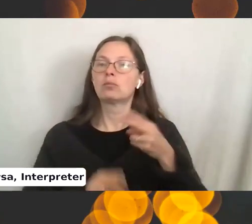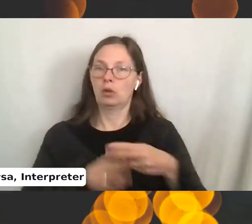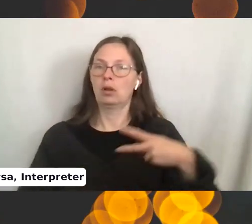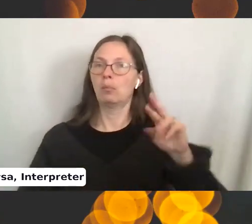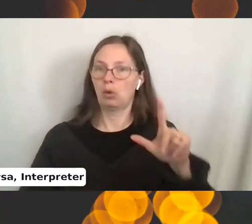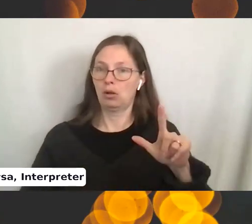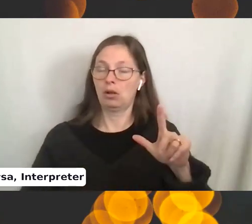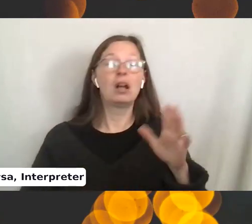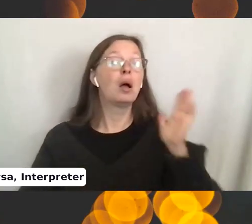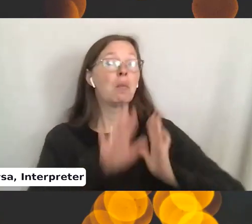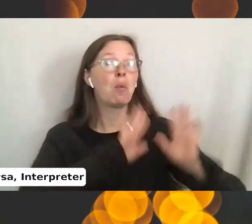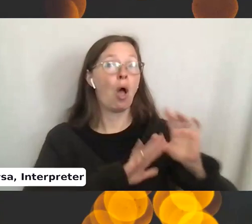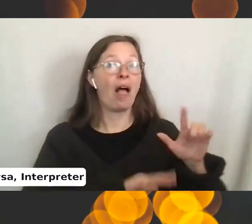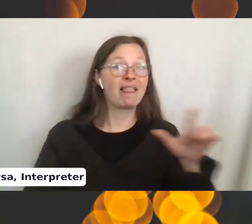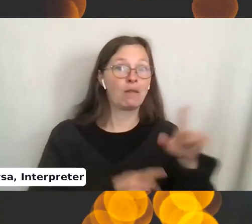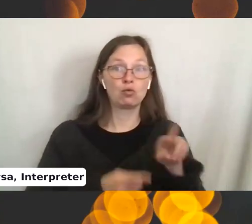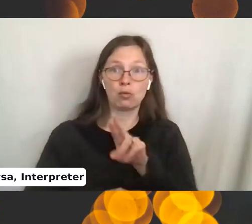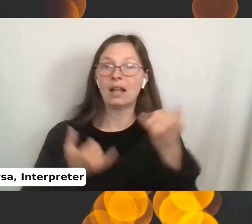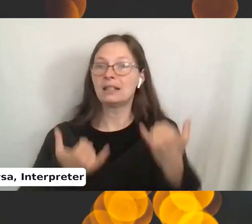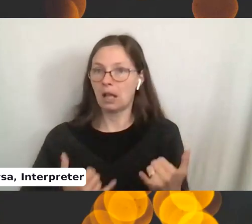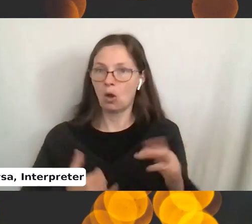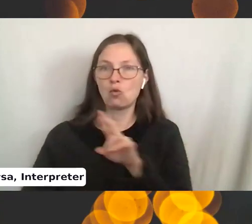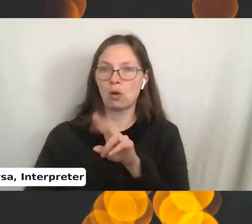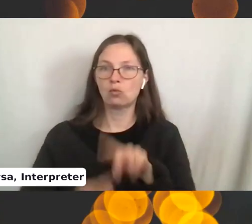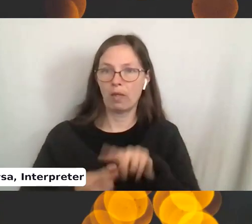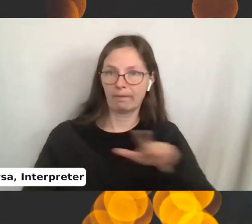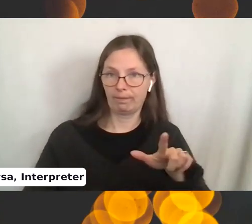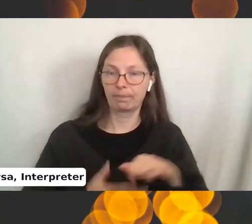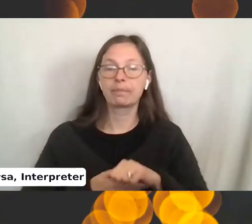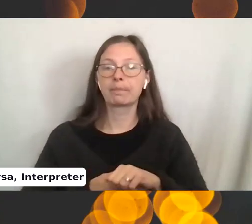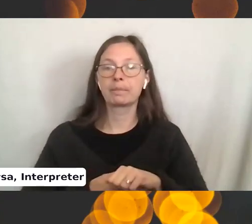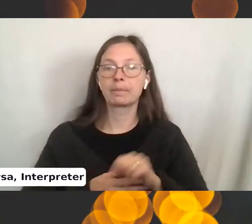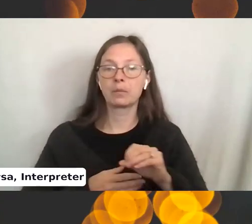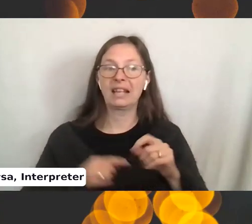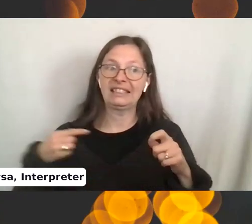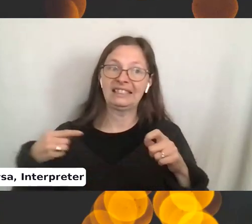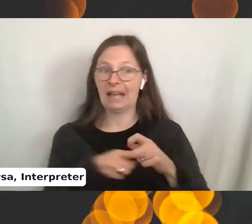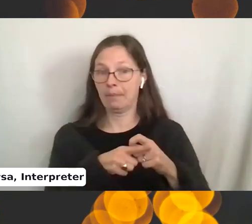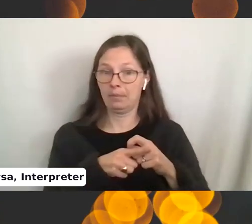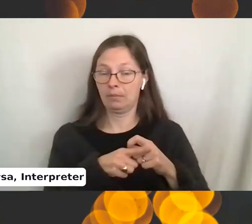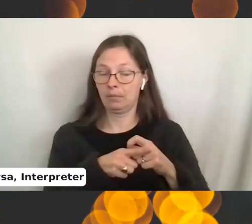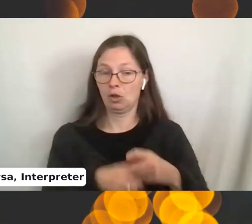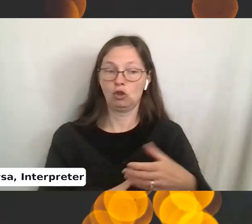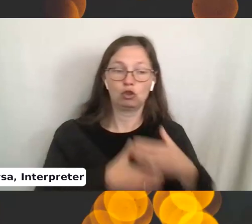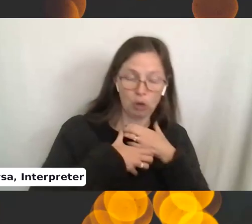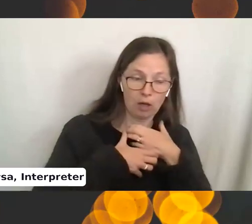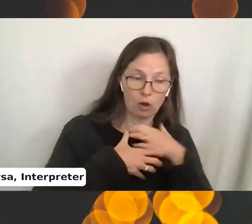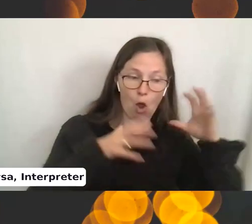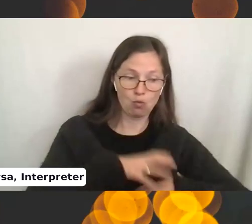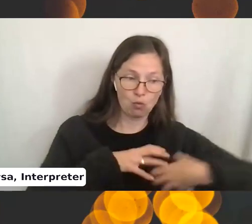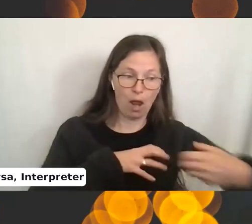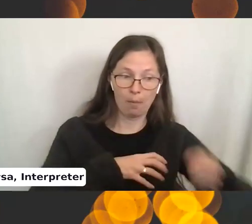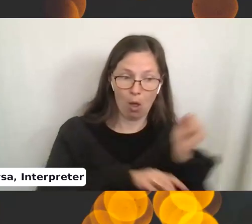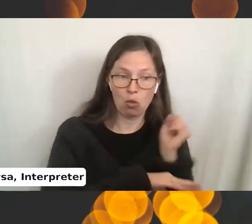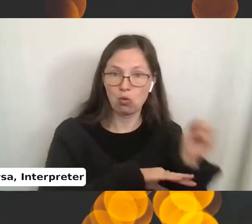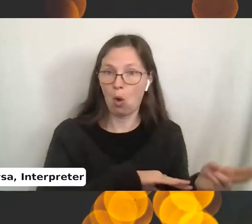you're going to go right to left. You're going to, you're going to stab it this way, strangle it, rip out its guts and throw